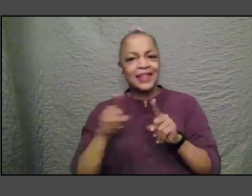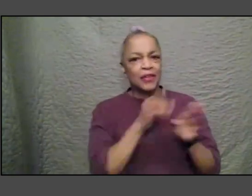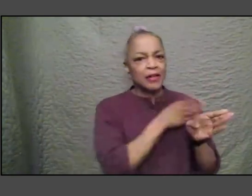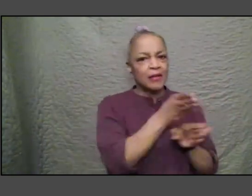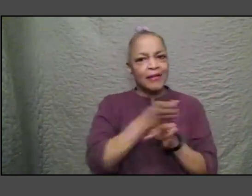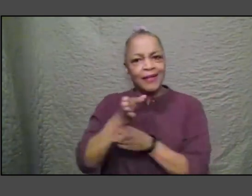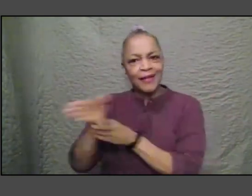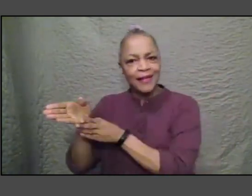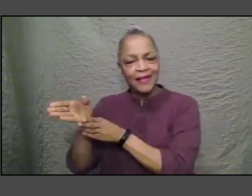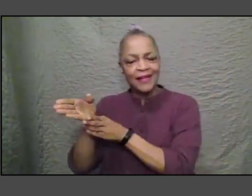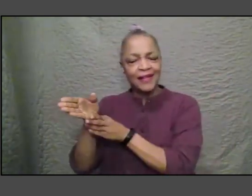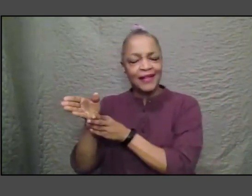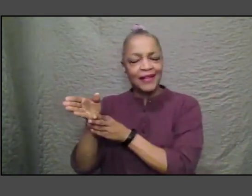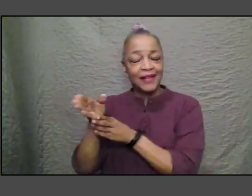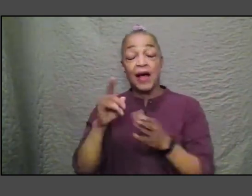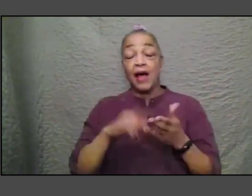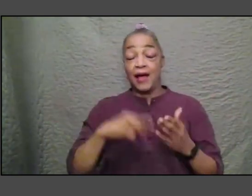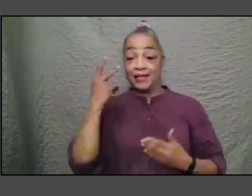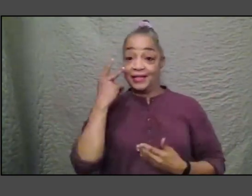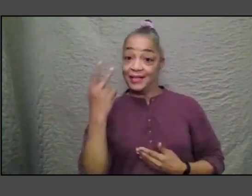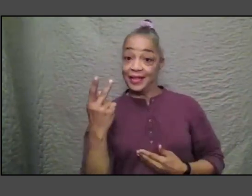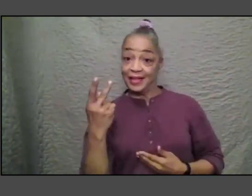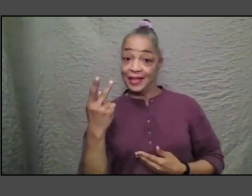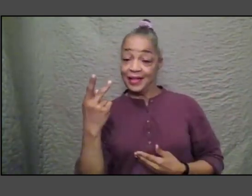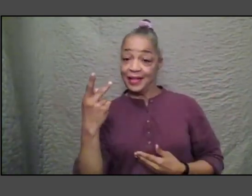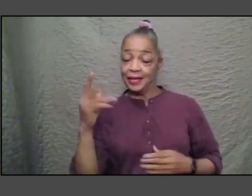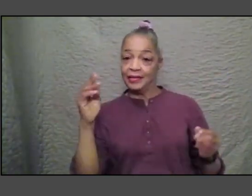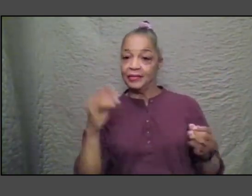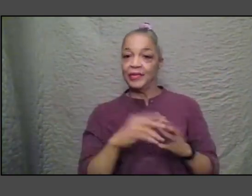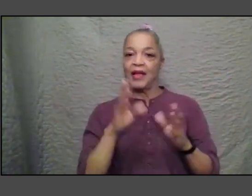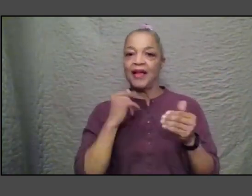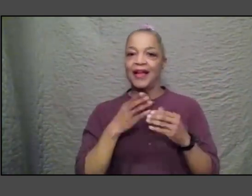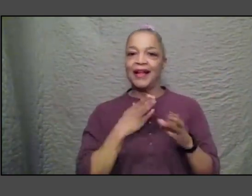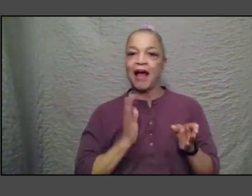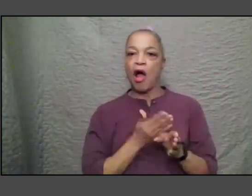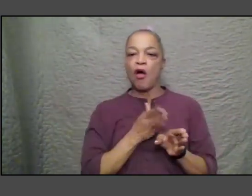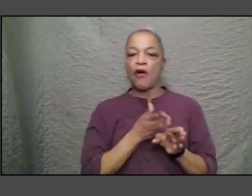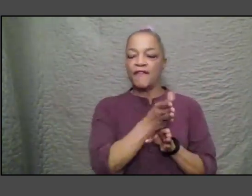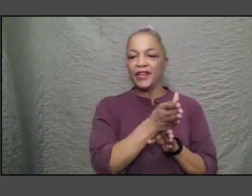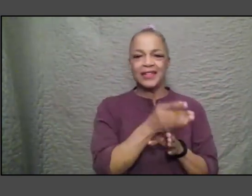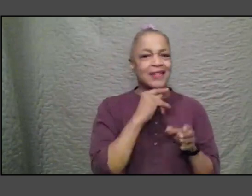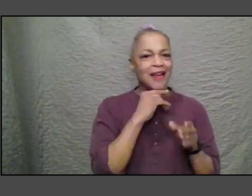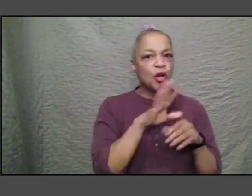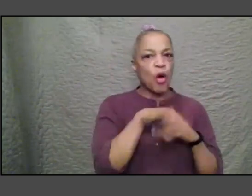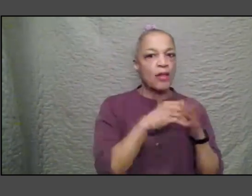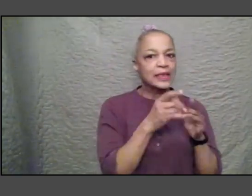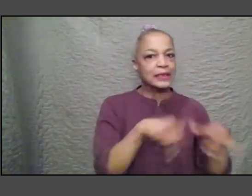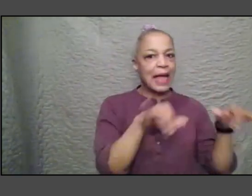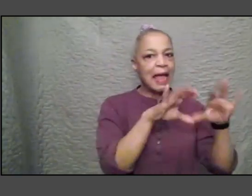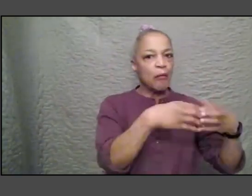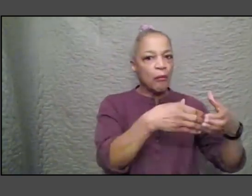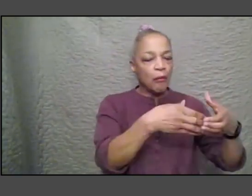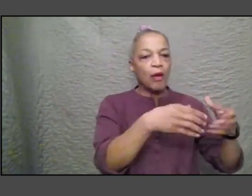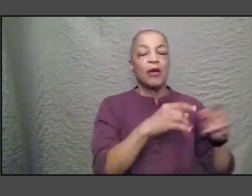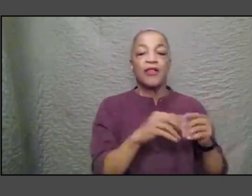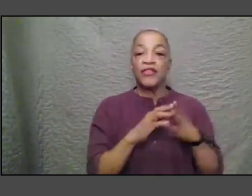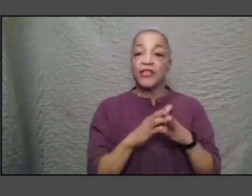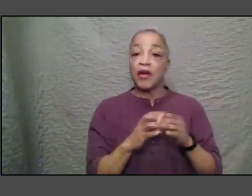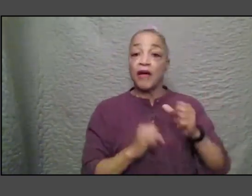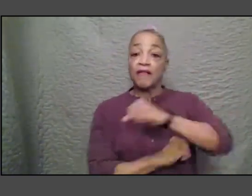see in the field which isn't all one thing you know there are foundations that are run by people who are